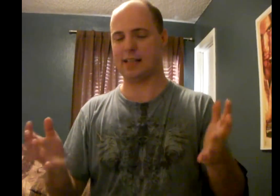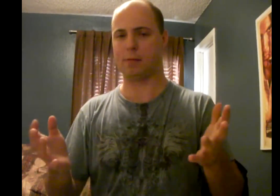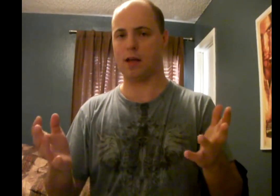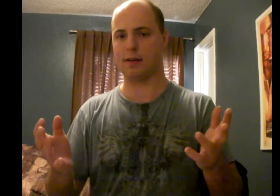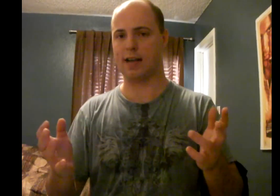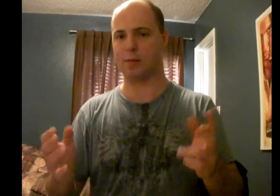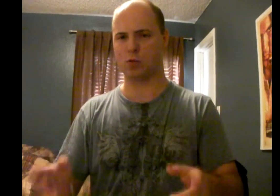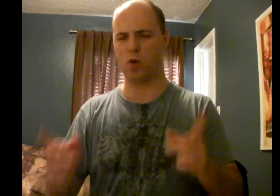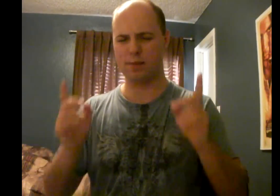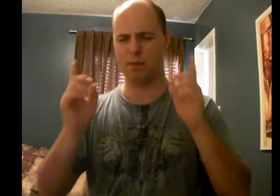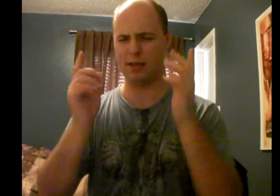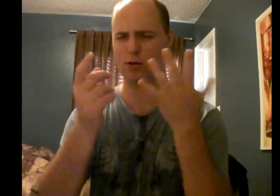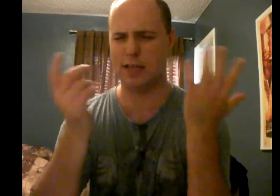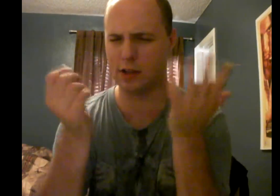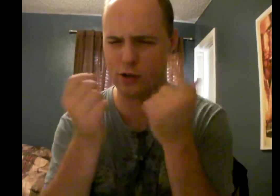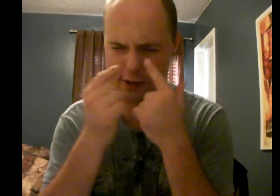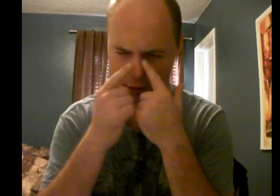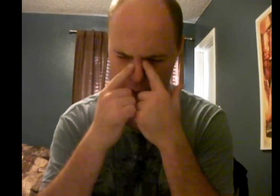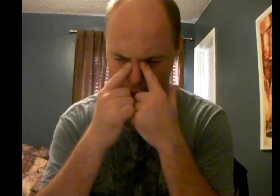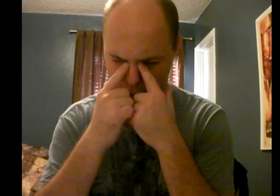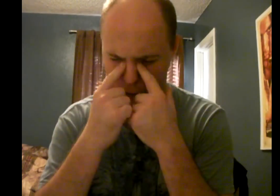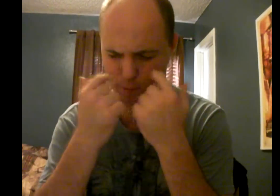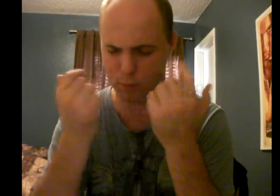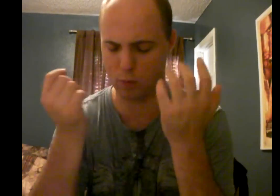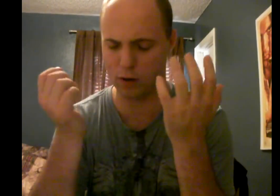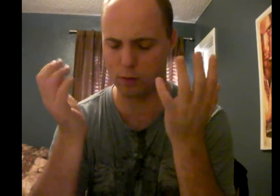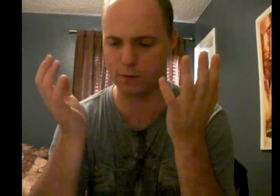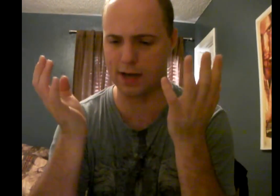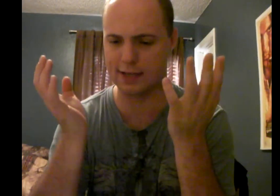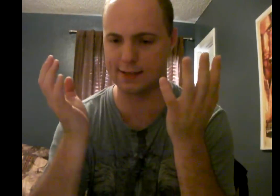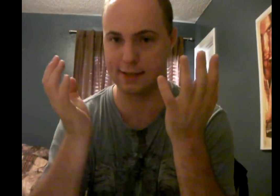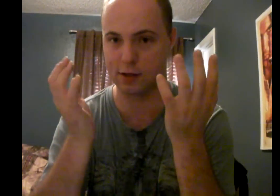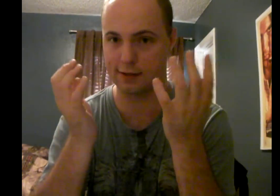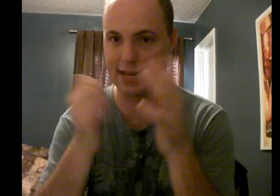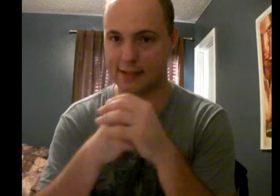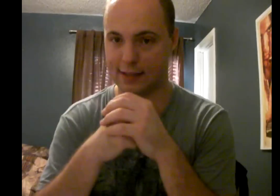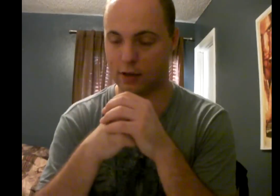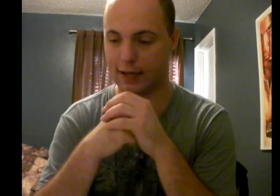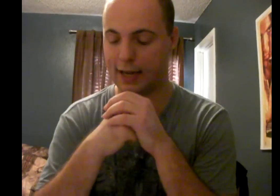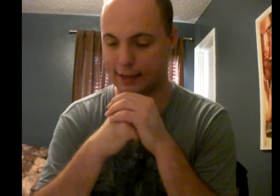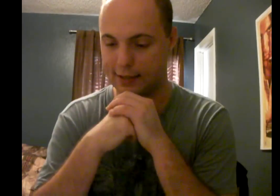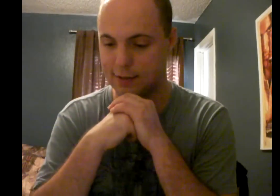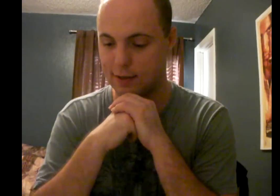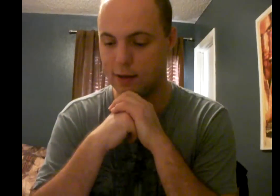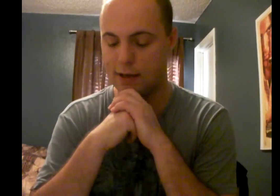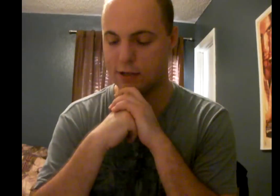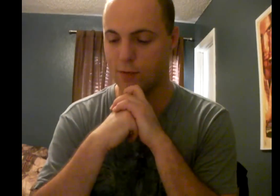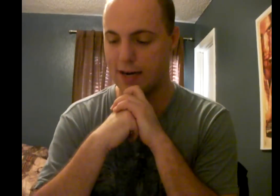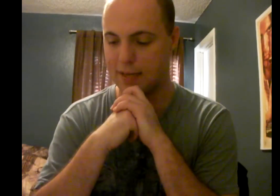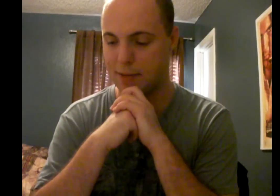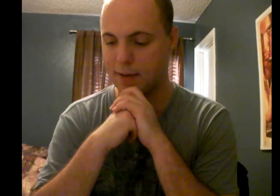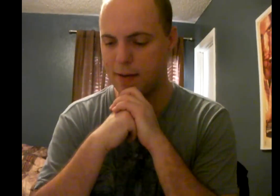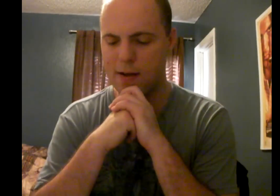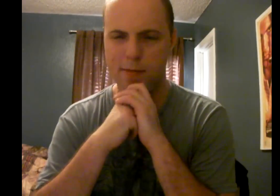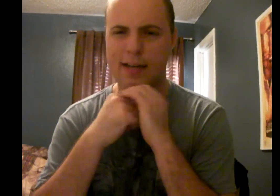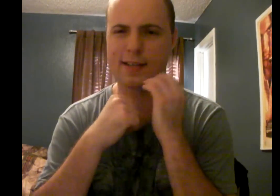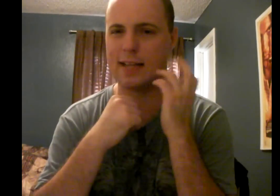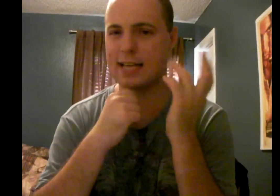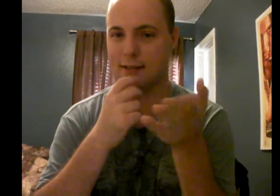takes up a lot of time. There's one that you see in the trailer where the werewolf guys, they start dancing all gaily to It's Raining Men. But that doesn't